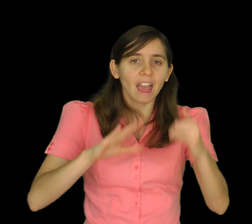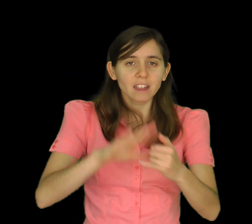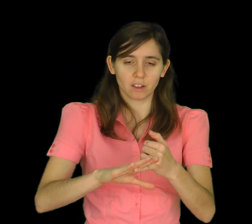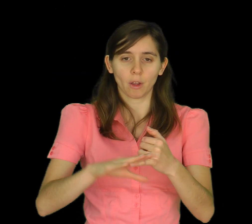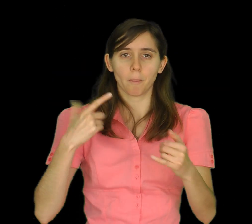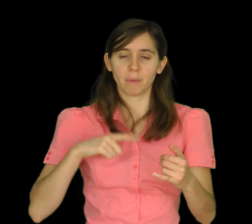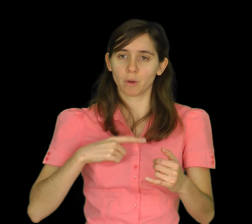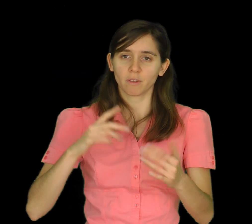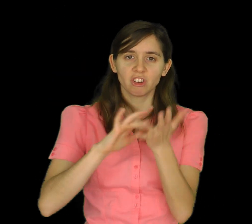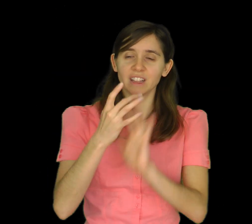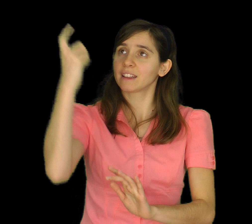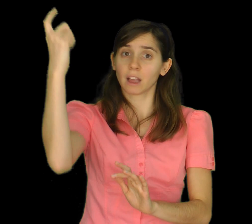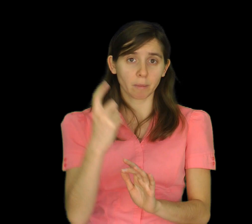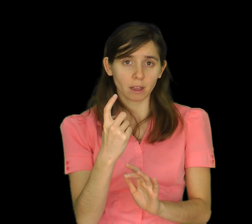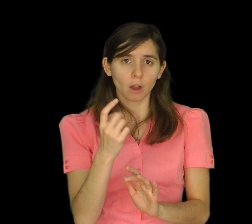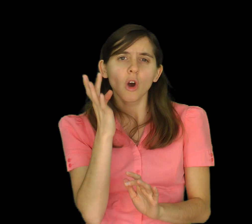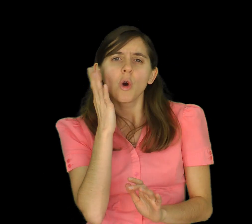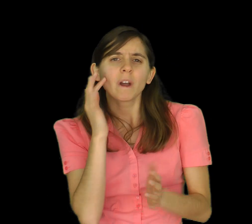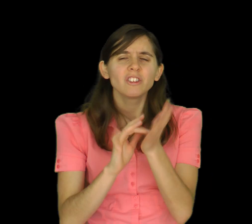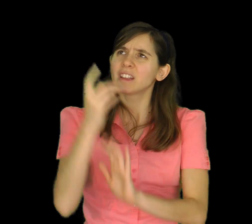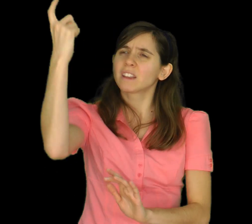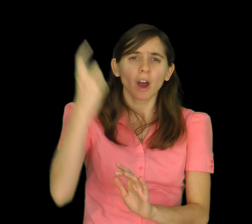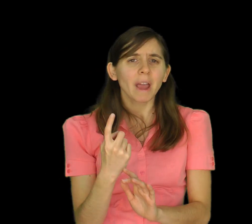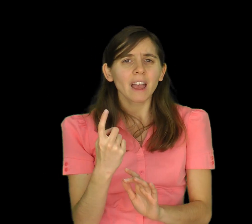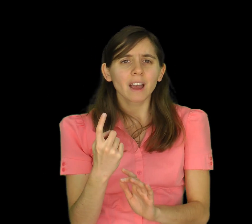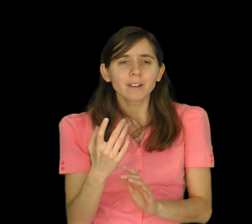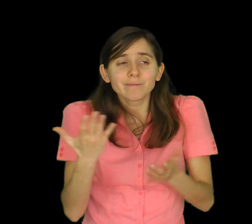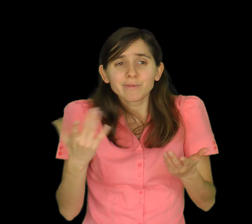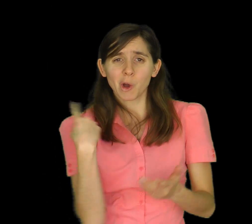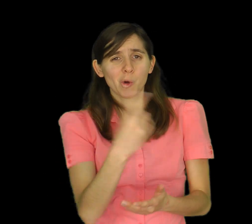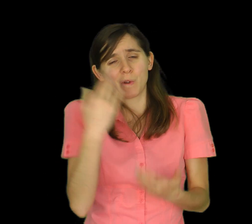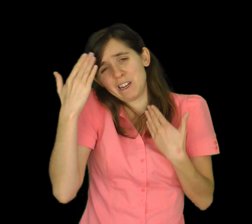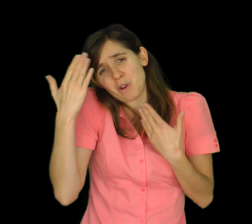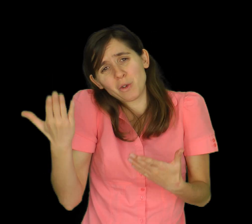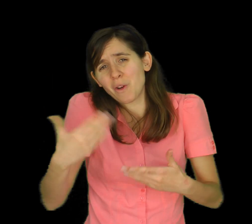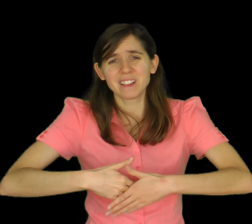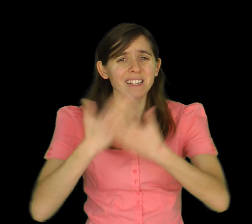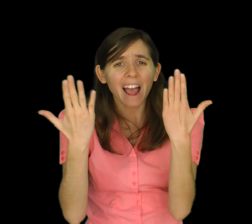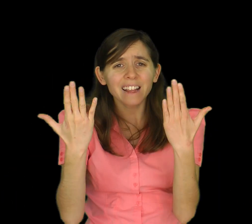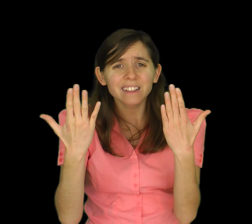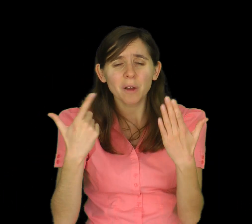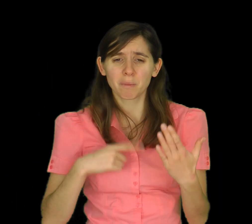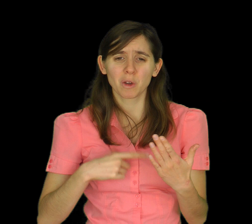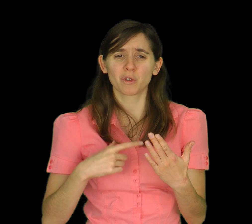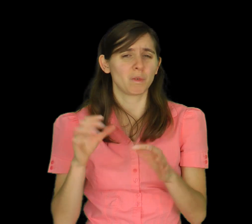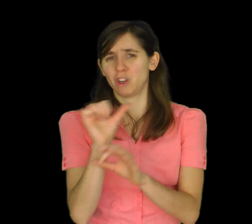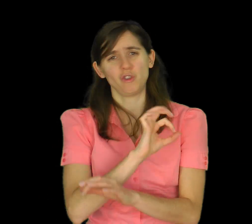of the second coming. When is Jesus coming back to the world? Of course, we don't try to put a date on that because it's not only reckless but unbiblical,